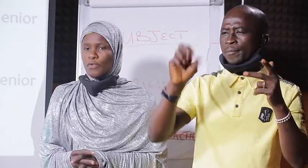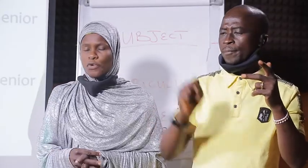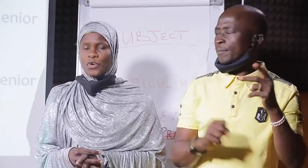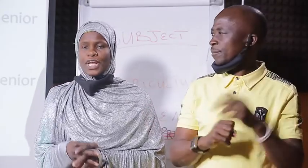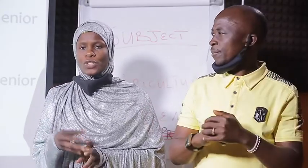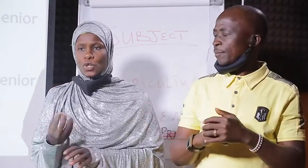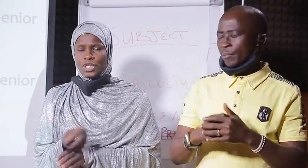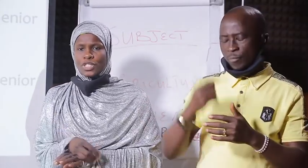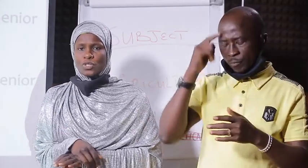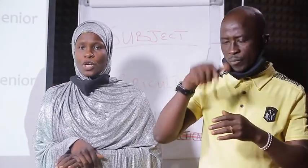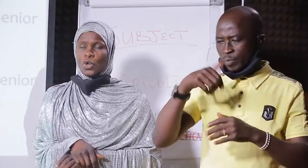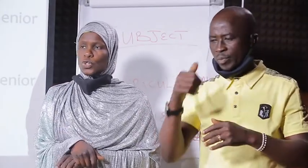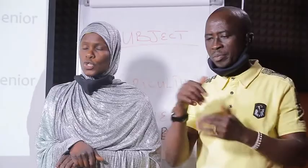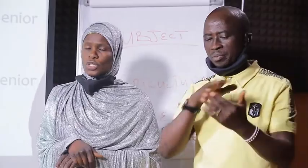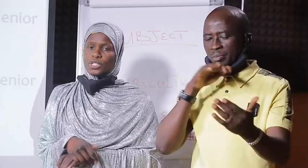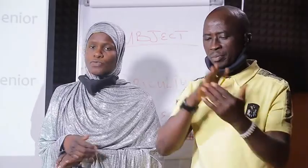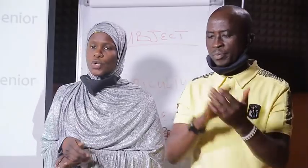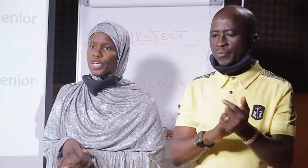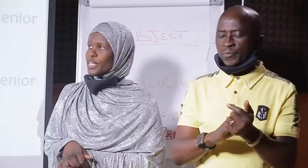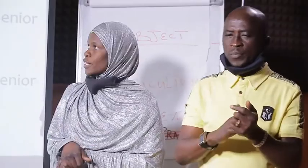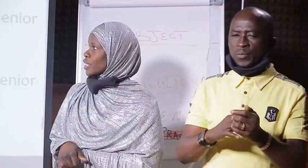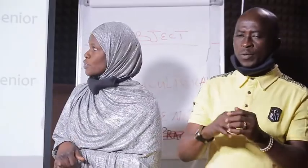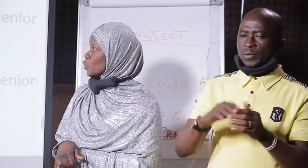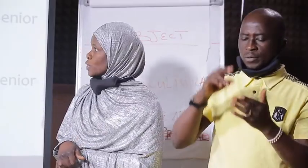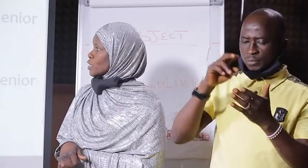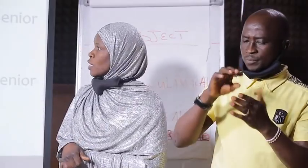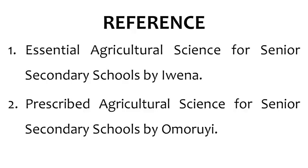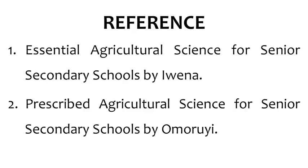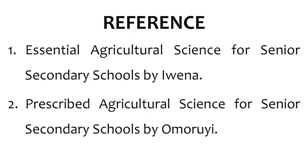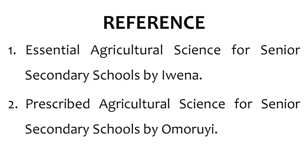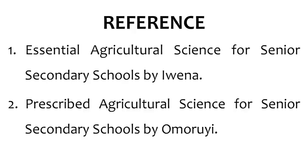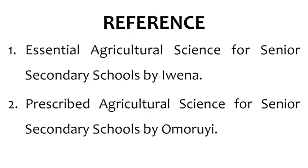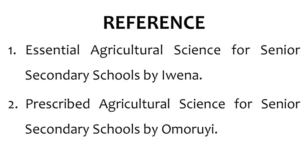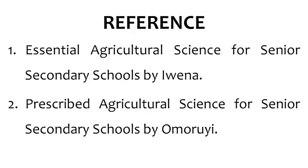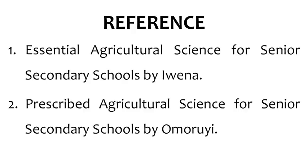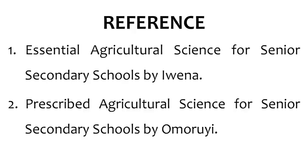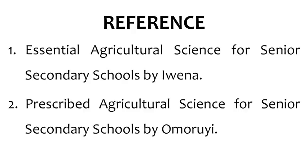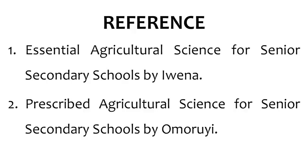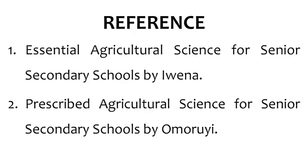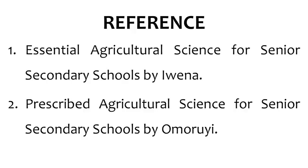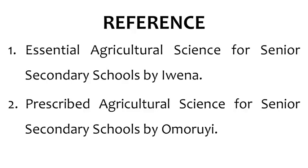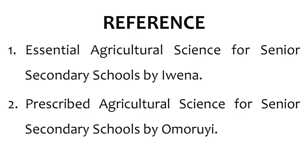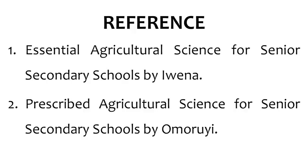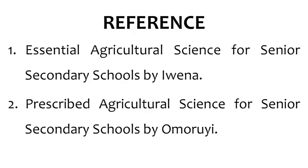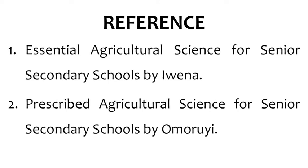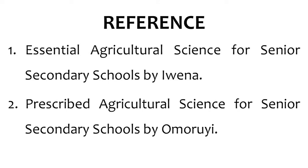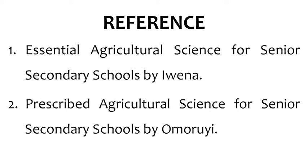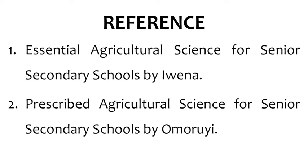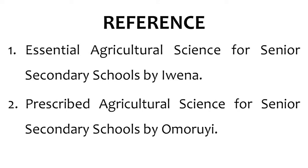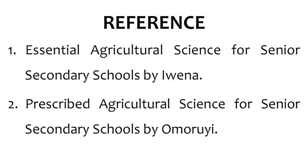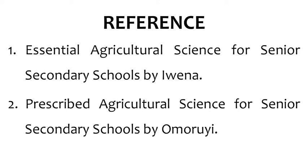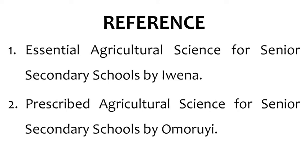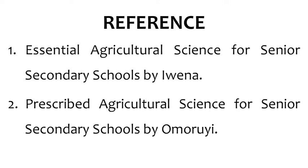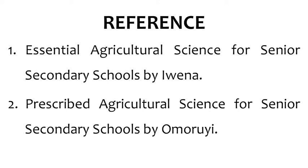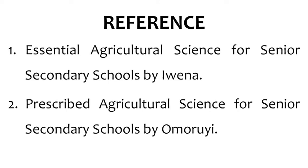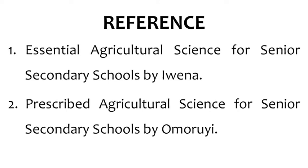For further studies, you can consult the following test books. Number 1, Essential of Agricultural Science for